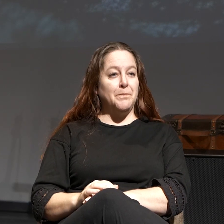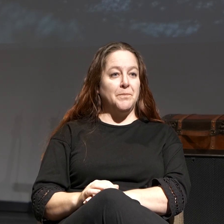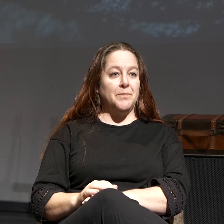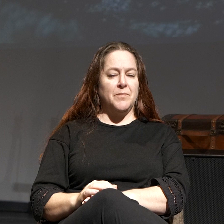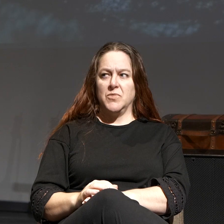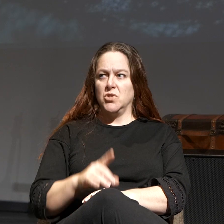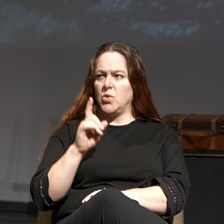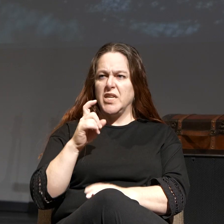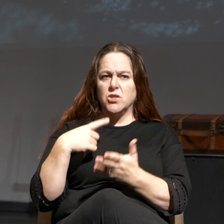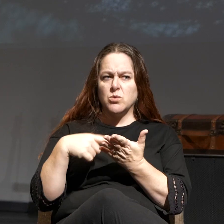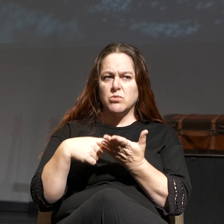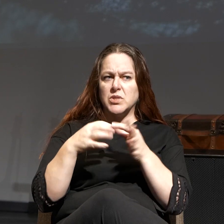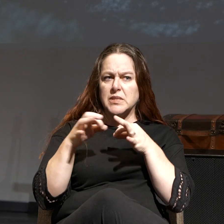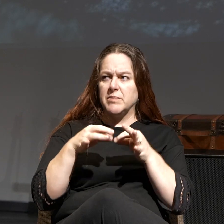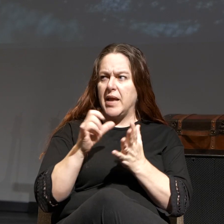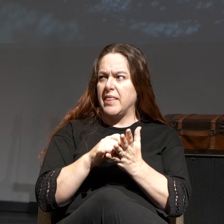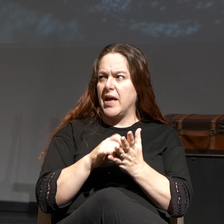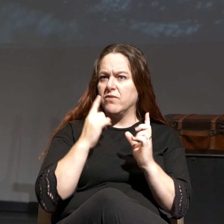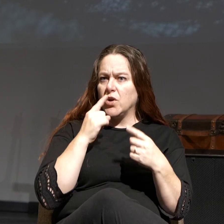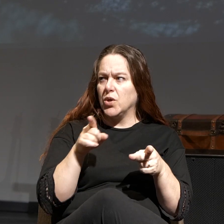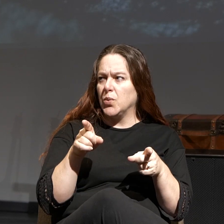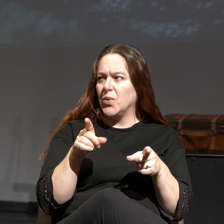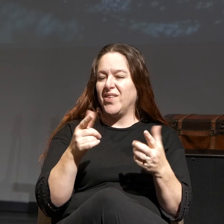Do I need to go through and explain all of that to you?